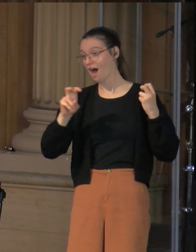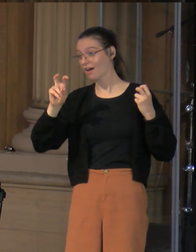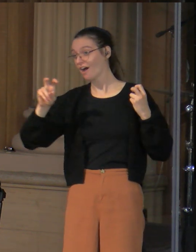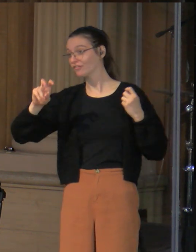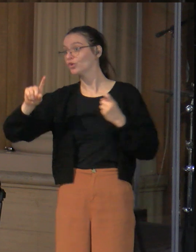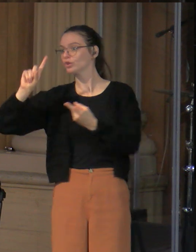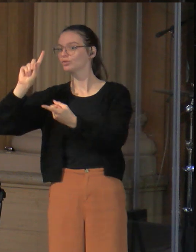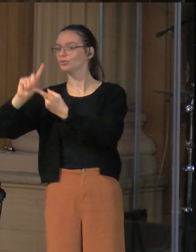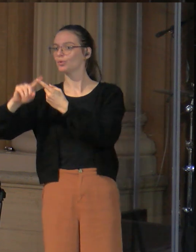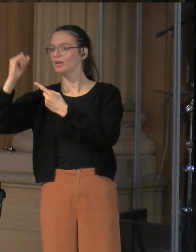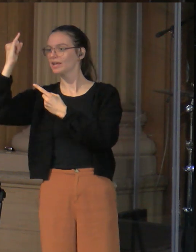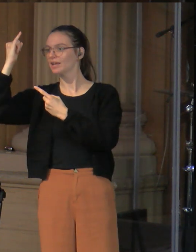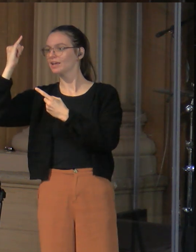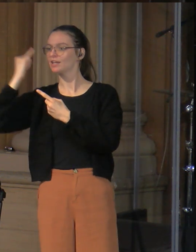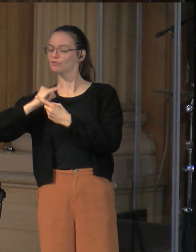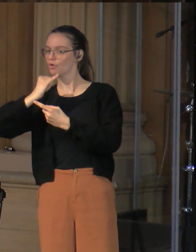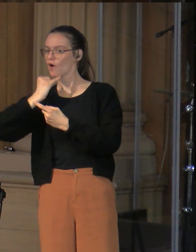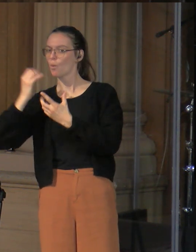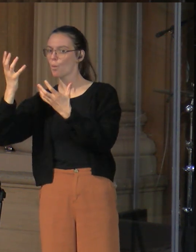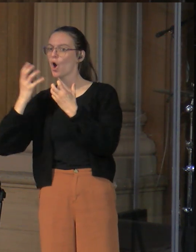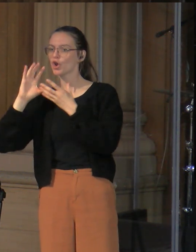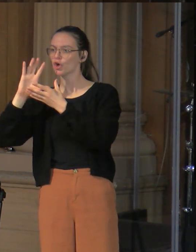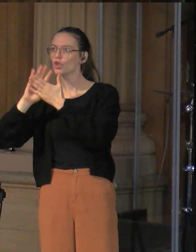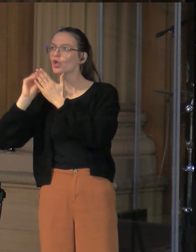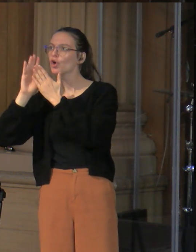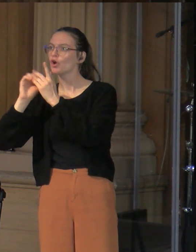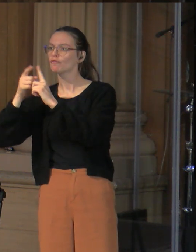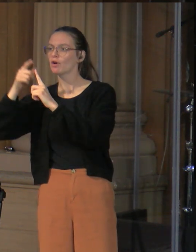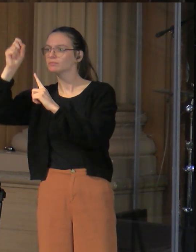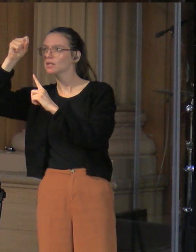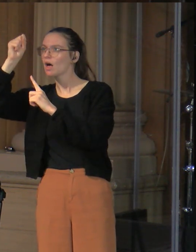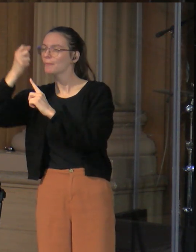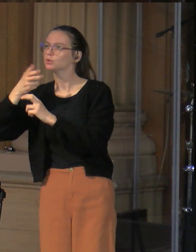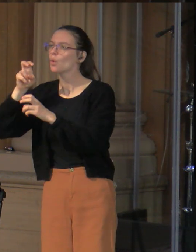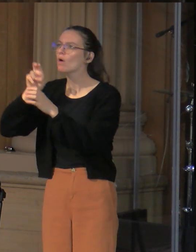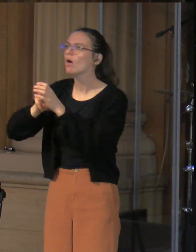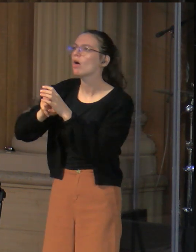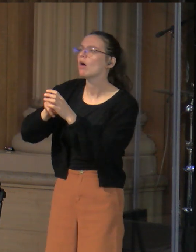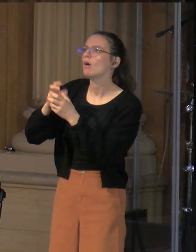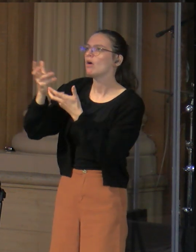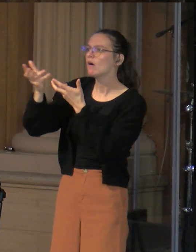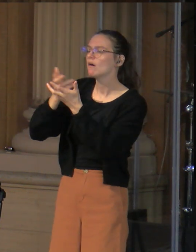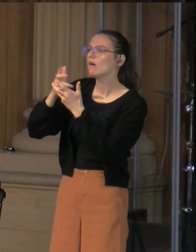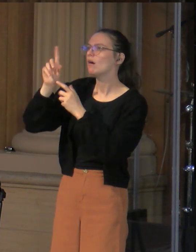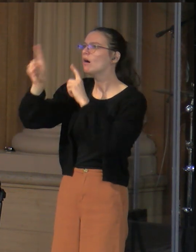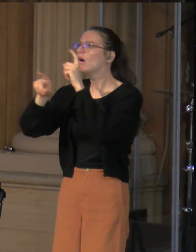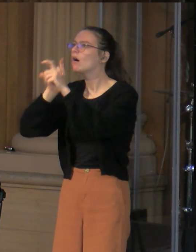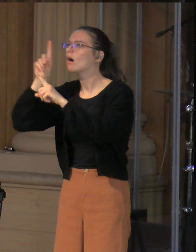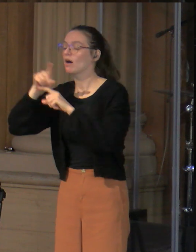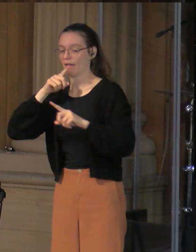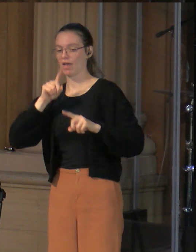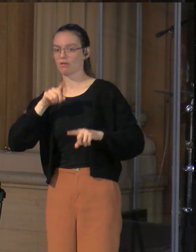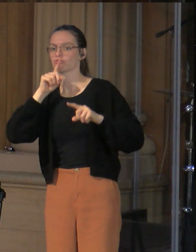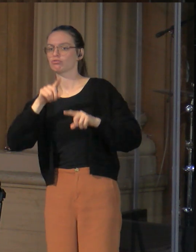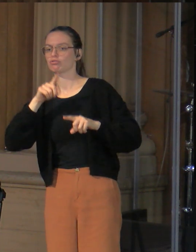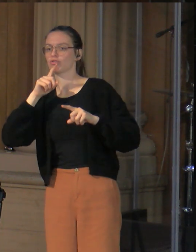Solomon. And she sits with Solomon, and he answers every question she throws at him with the wisdom of the Lord.